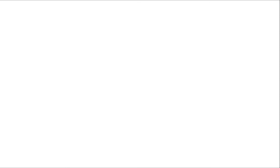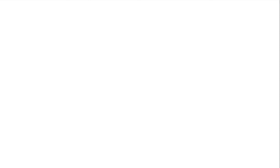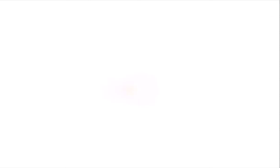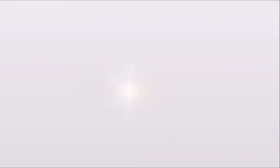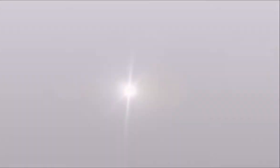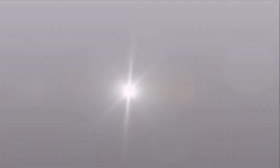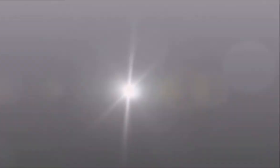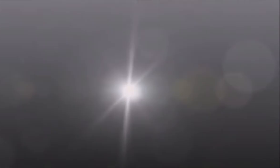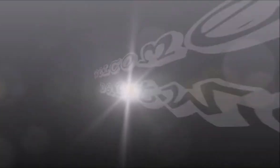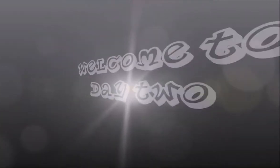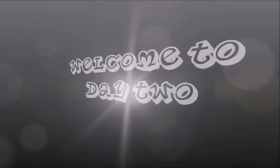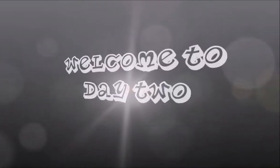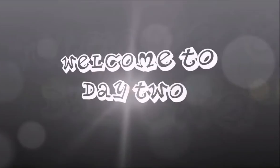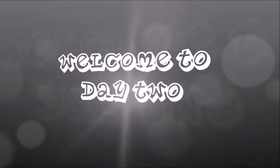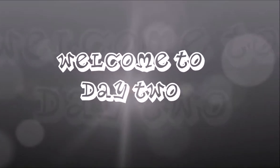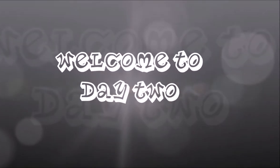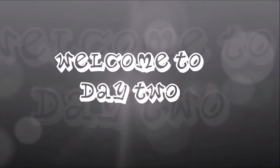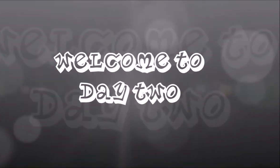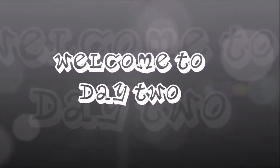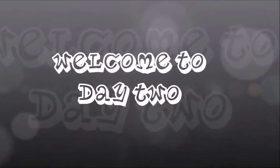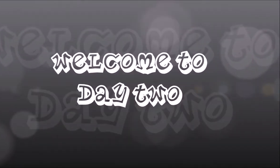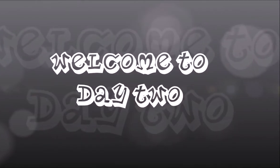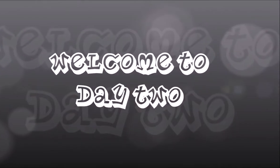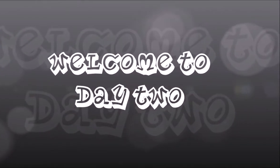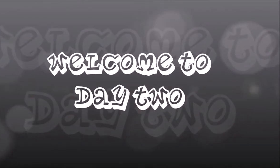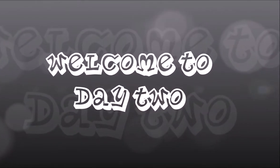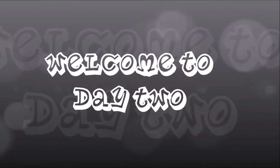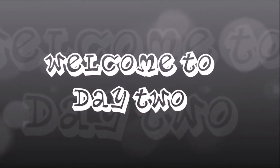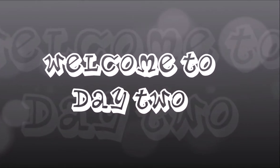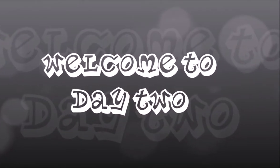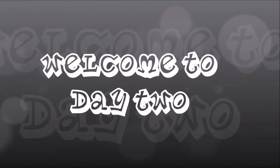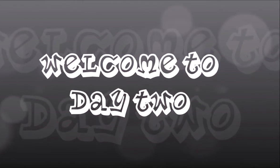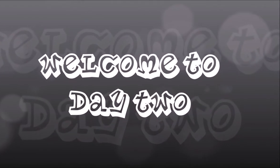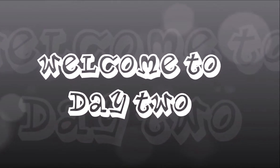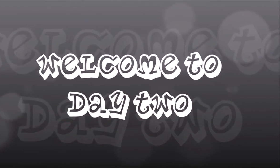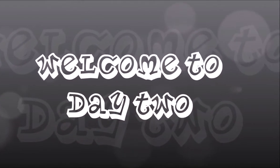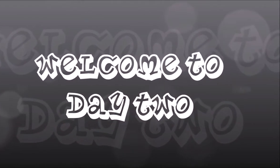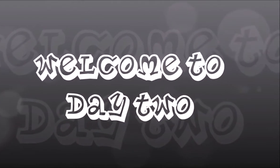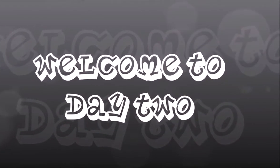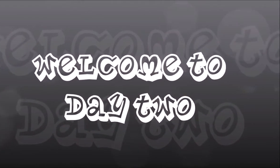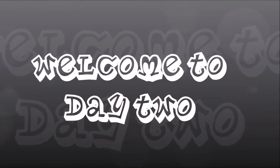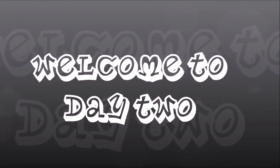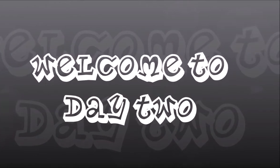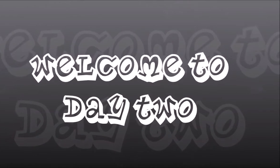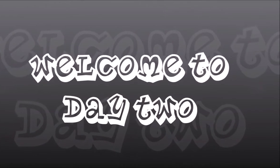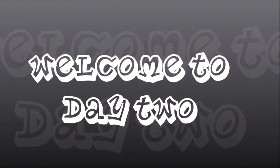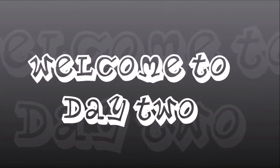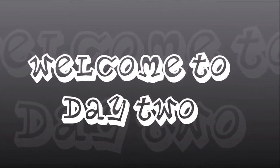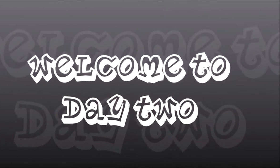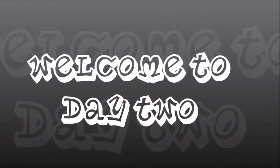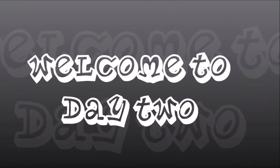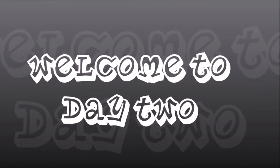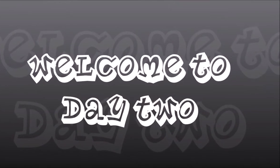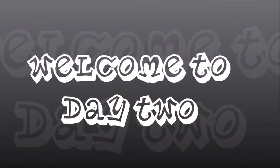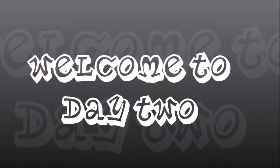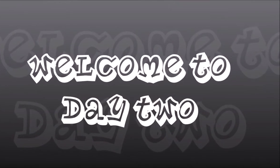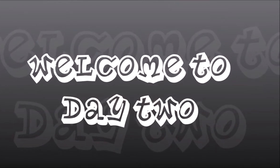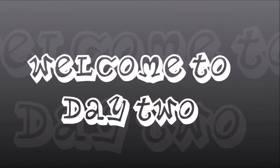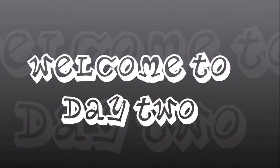Hello, welcome to day two of our course. It has been going fine, I'm sure you enjoyed our previous lessons.